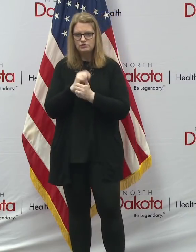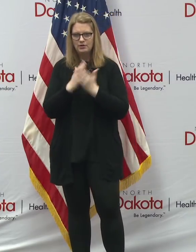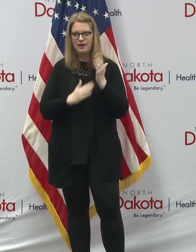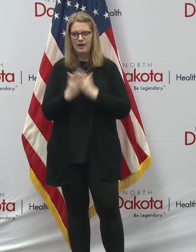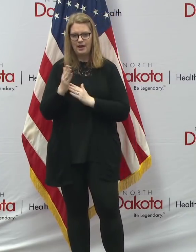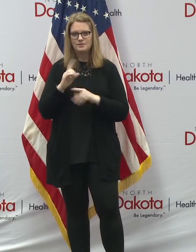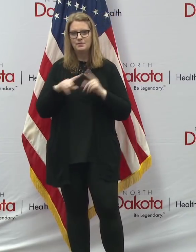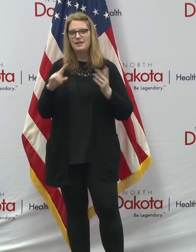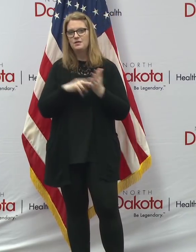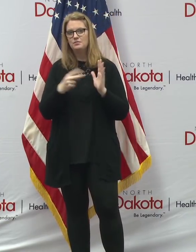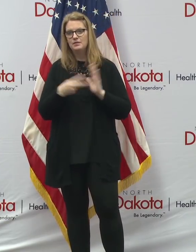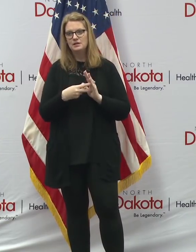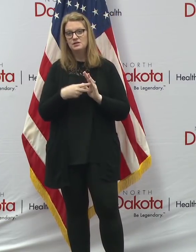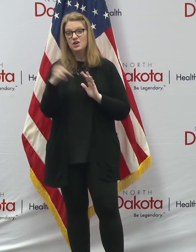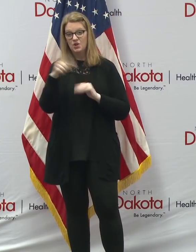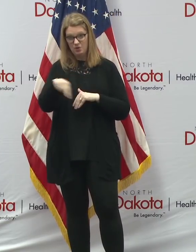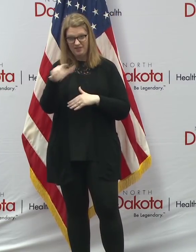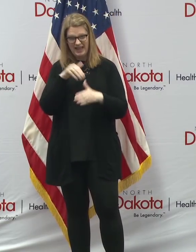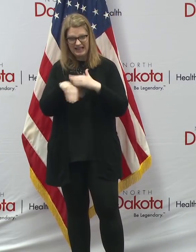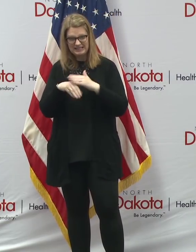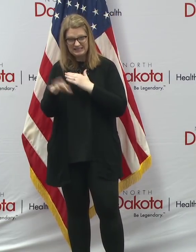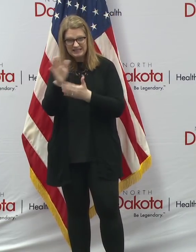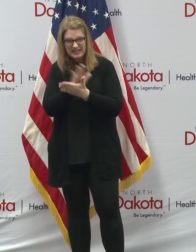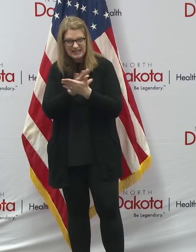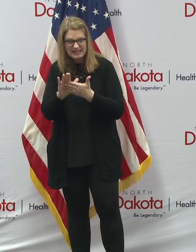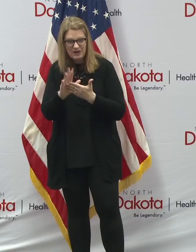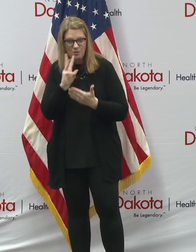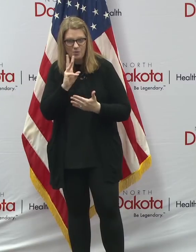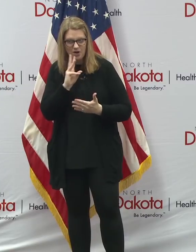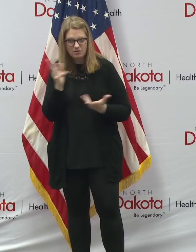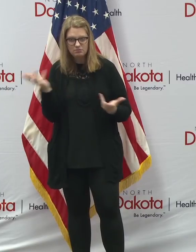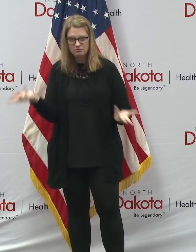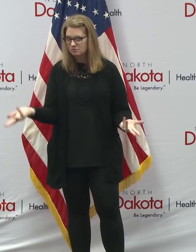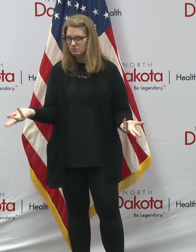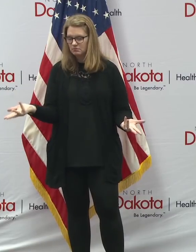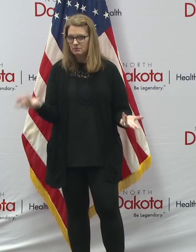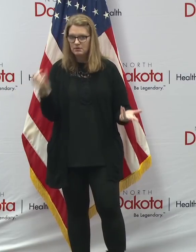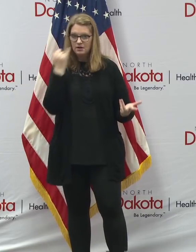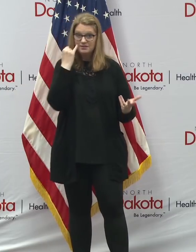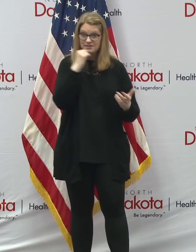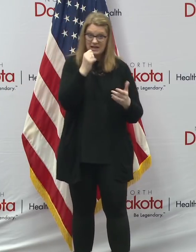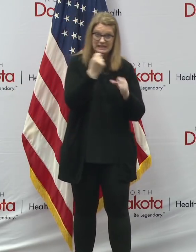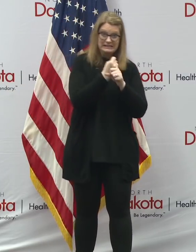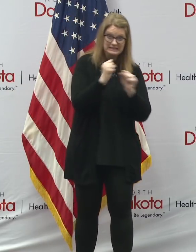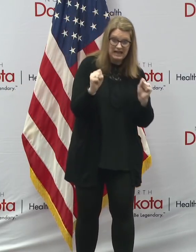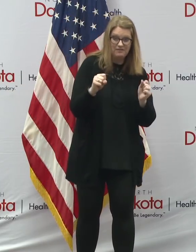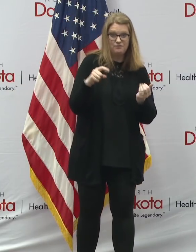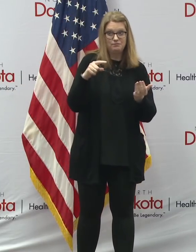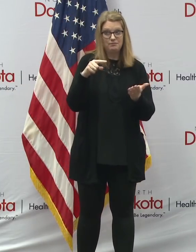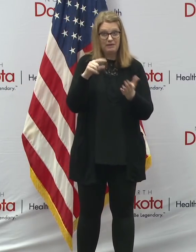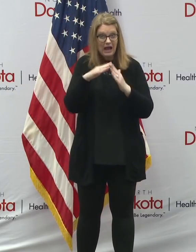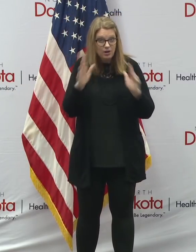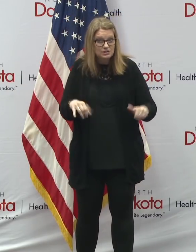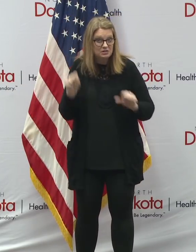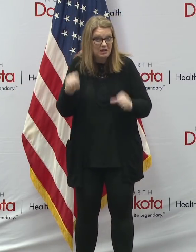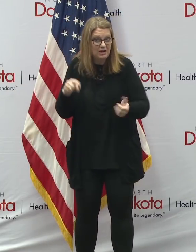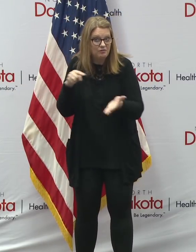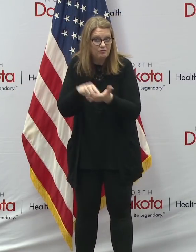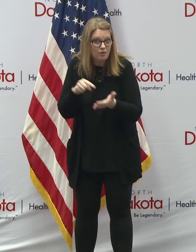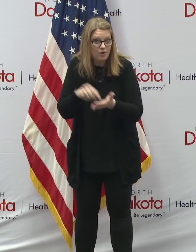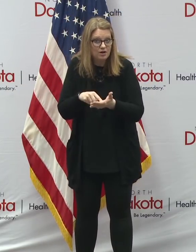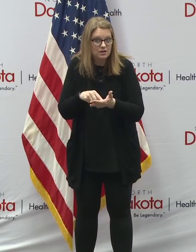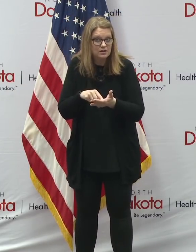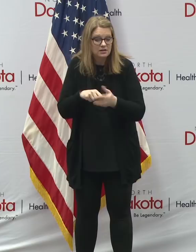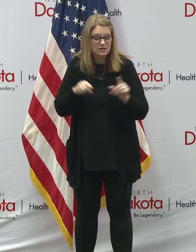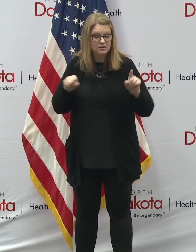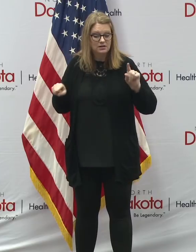presupposes you have access to clean water. If we don't have access to safe, affordable housing, we can't meet two of the criteria